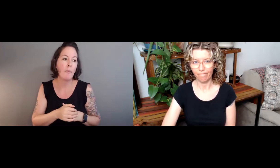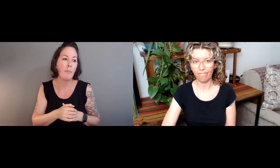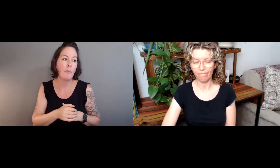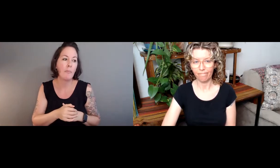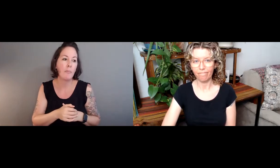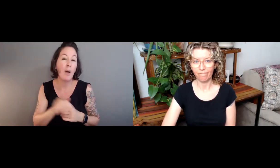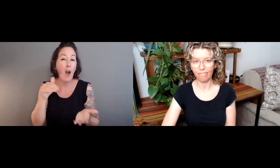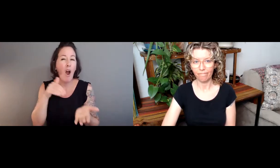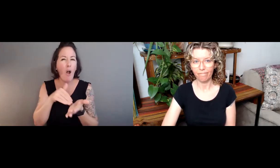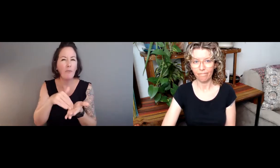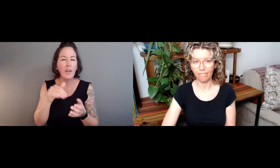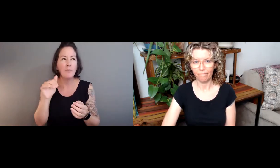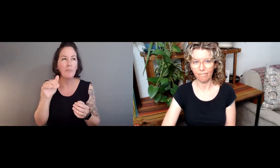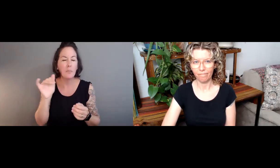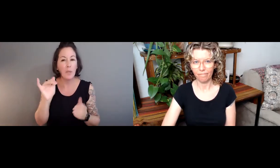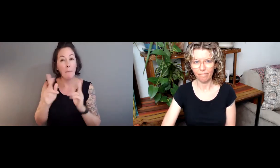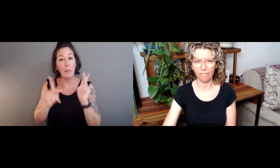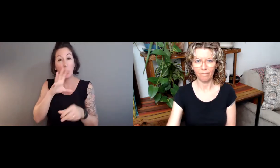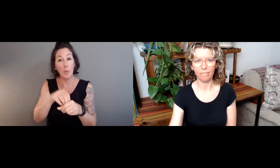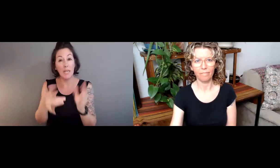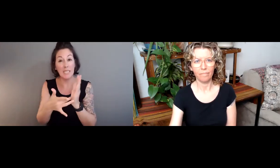And people and users have to be central.